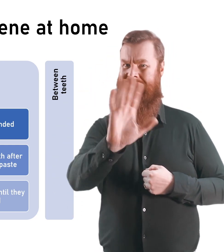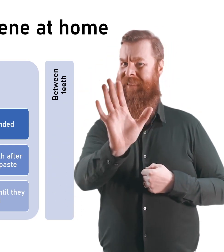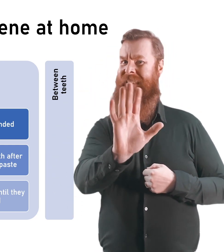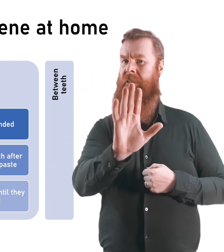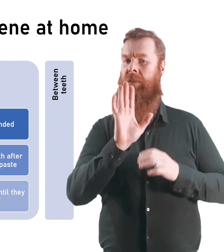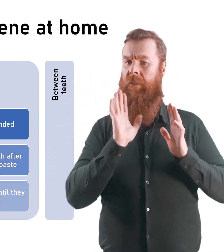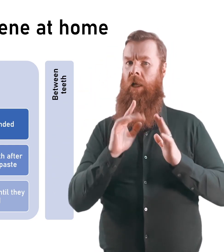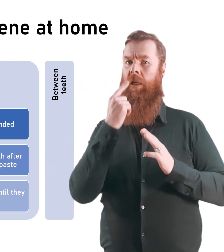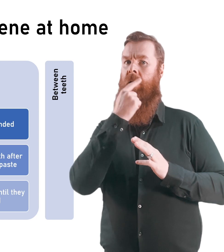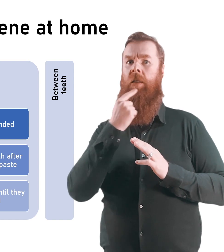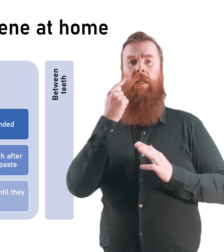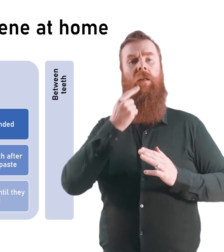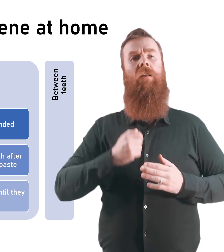Do not swallow the toothpaste.